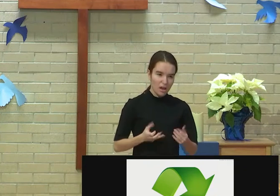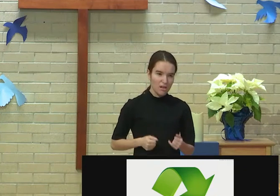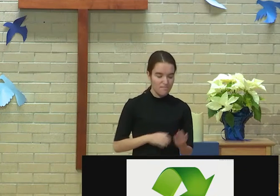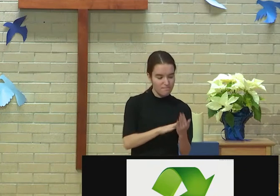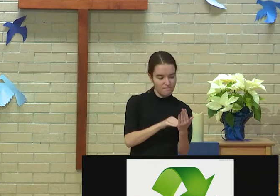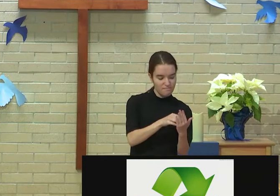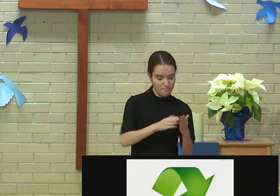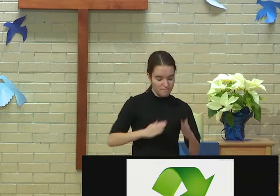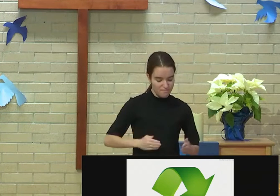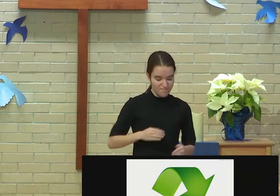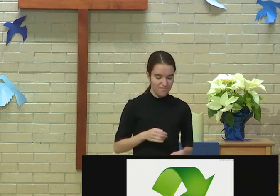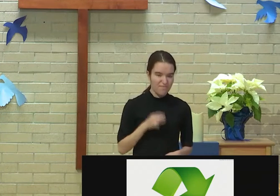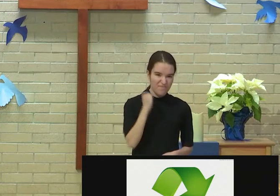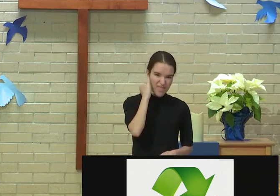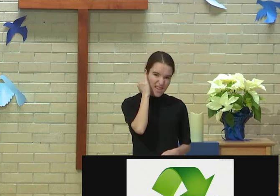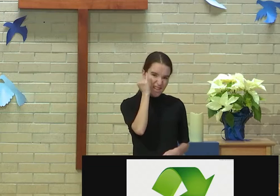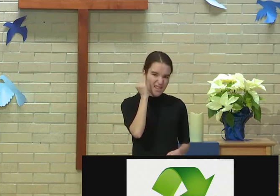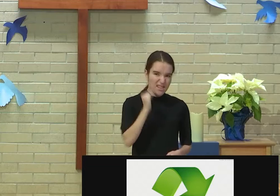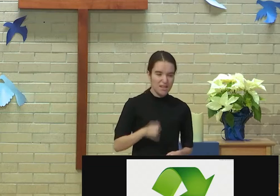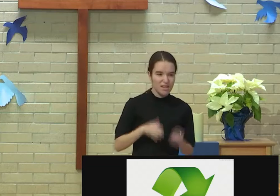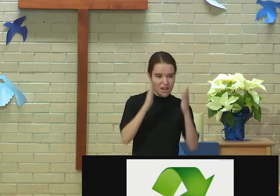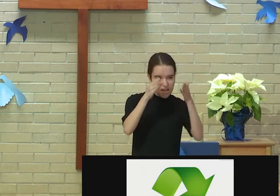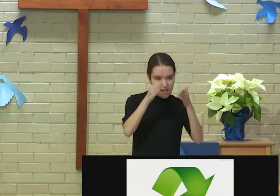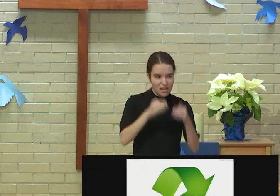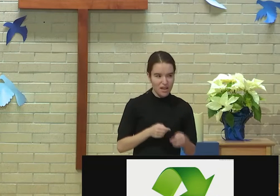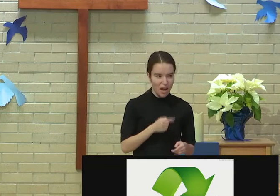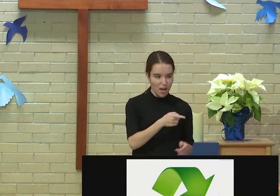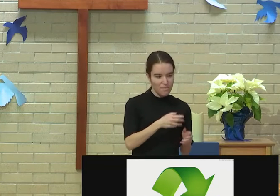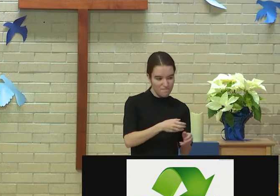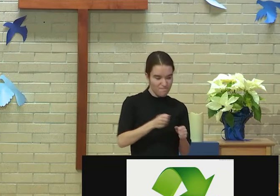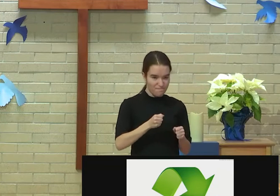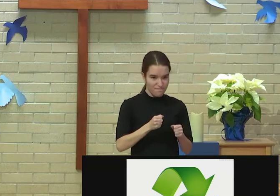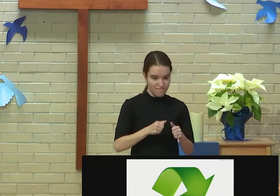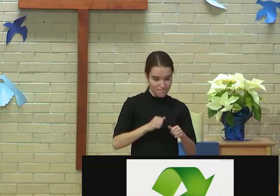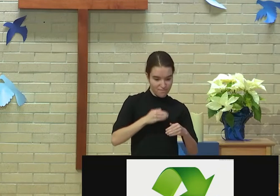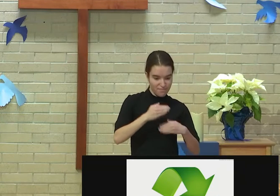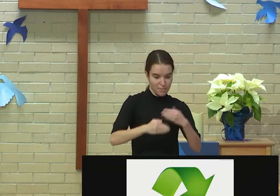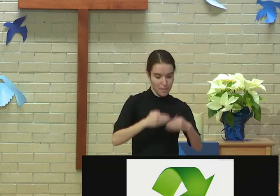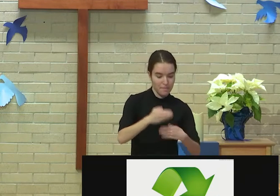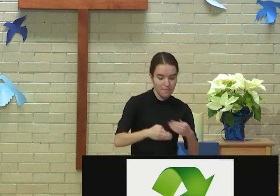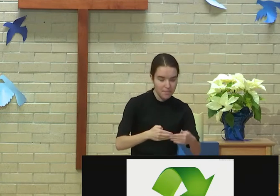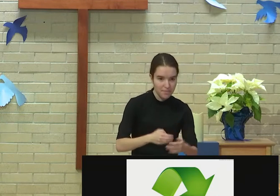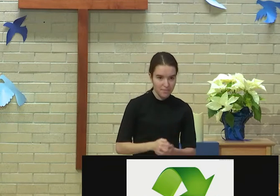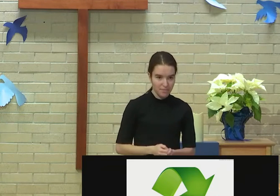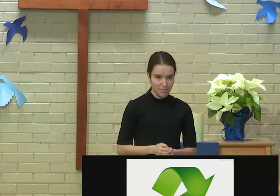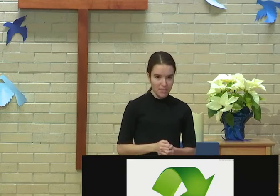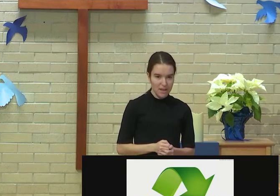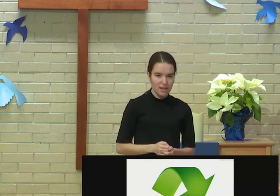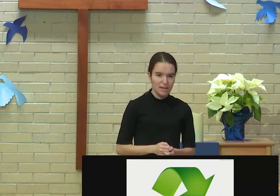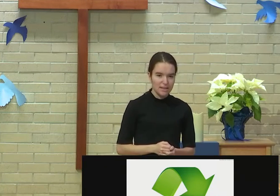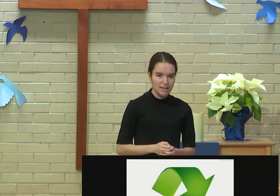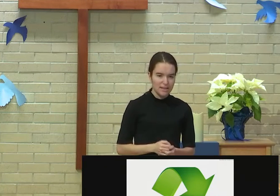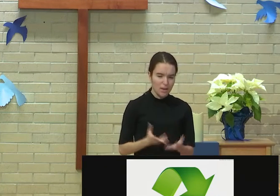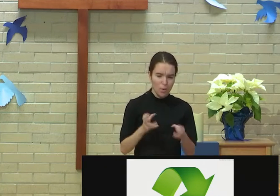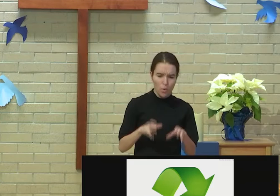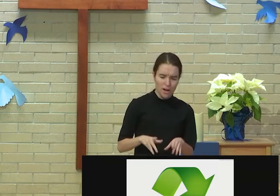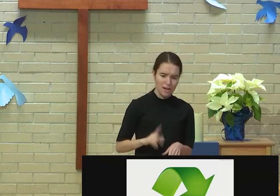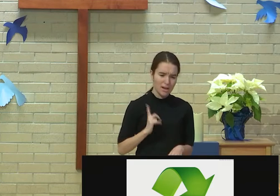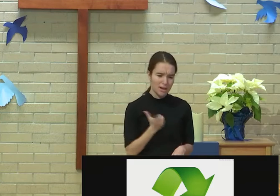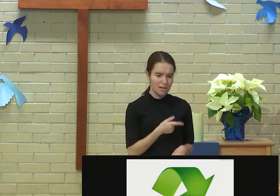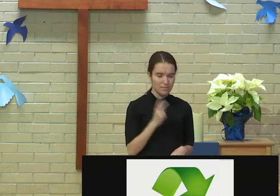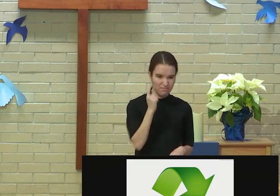prompt, an idea, something that they could take and run with, and obviously we didn't want all a bunch of artwork that all looked like this.